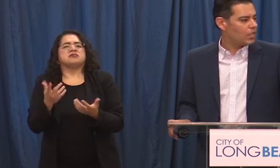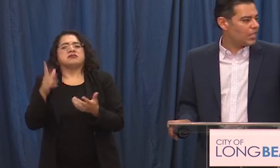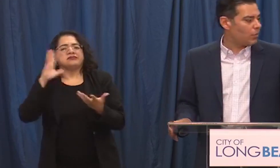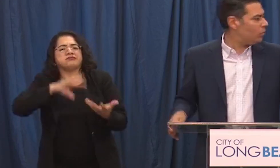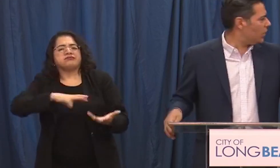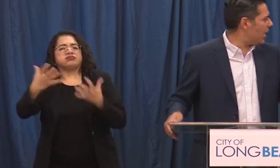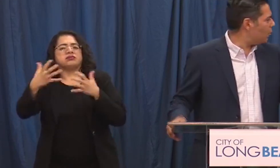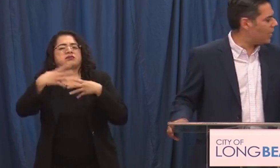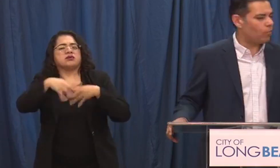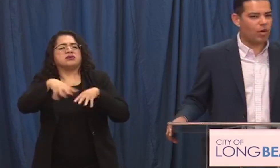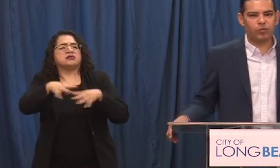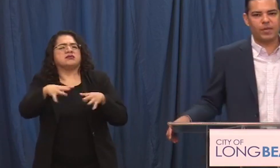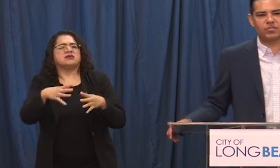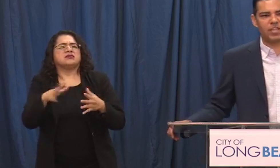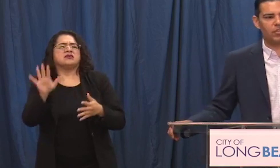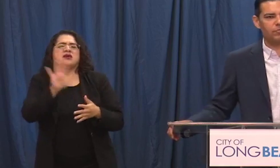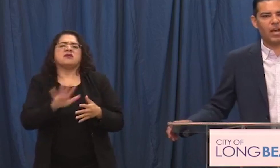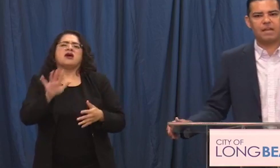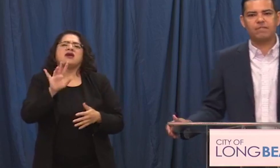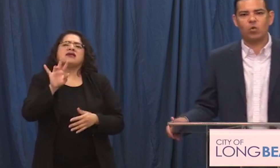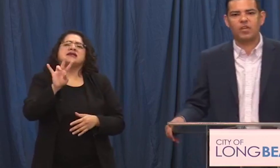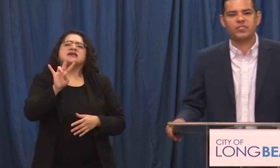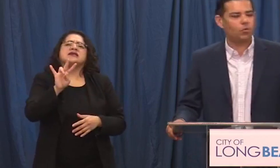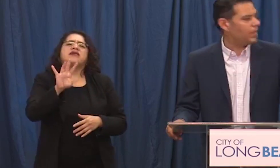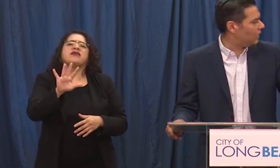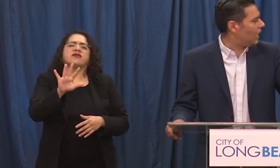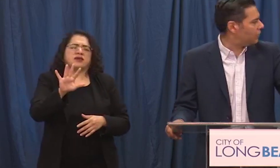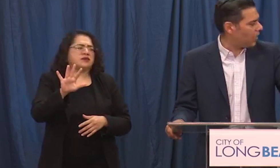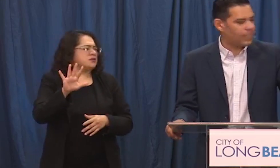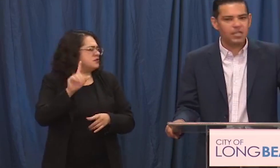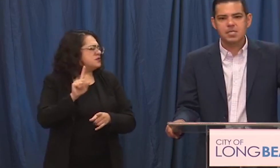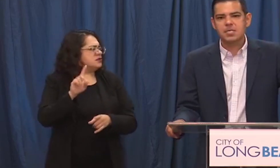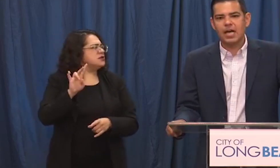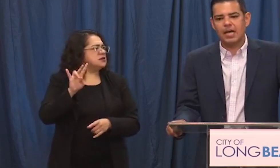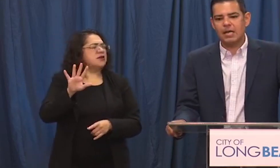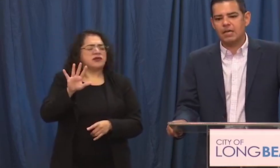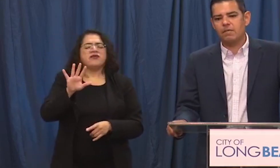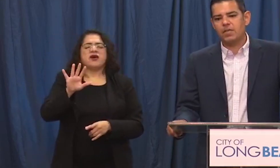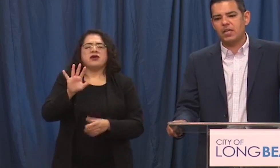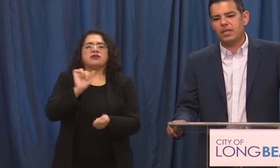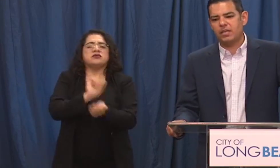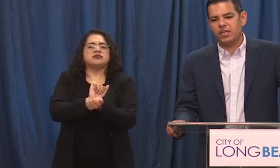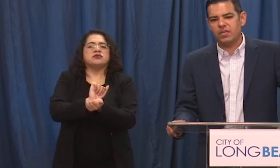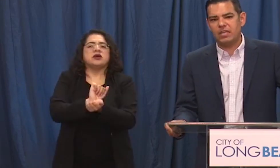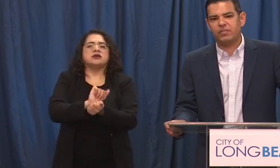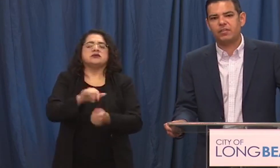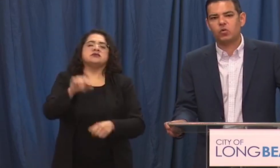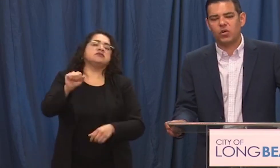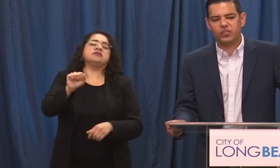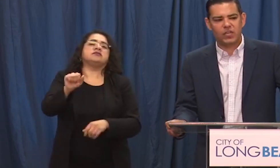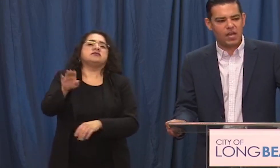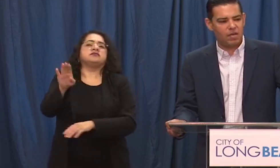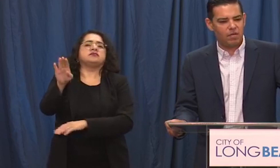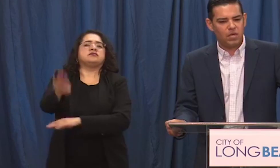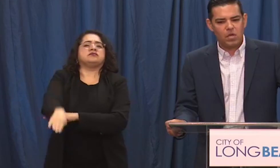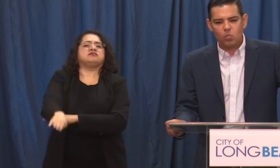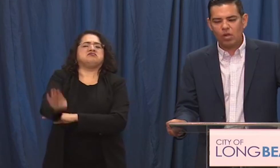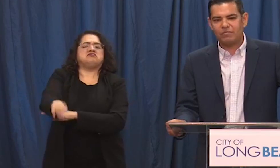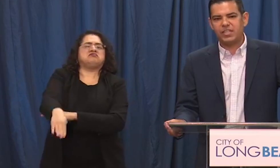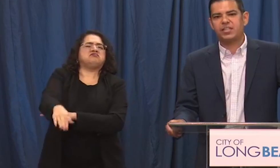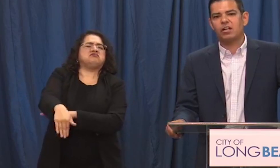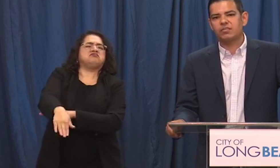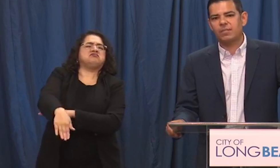yeah we had we had roughly about 75 arrests that were made last night uh in the evening of course uh